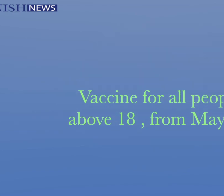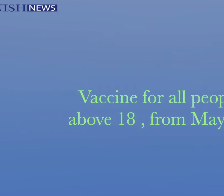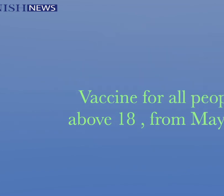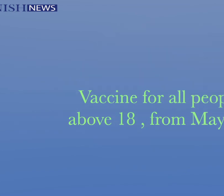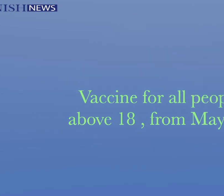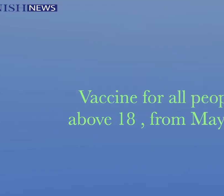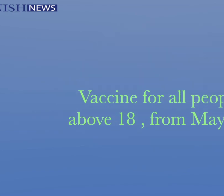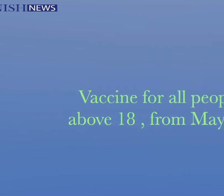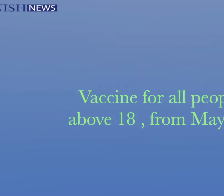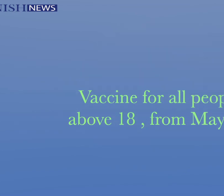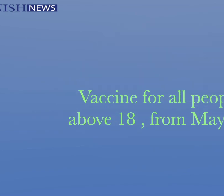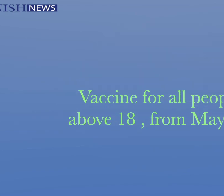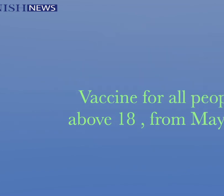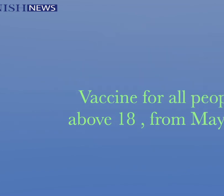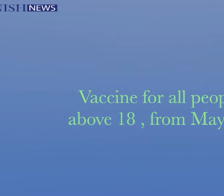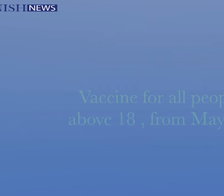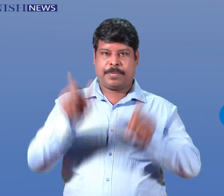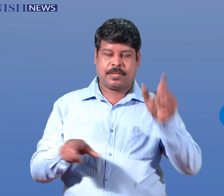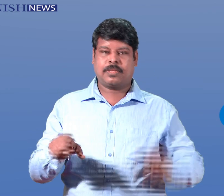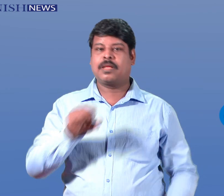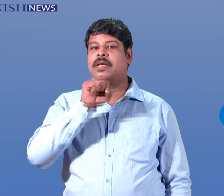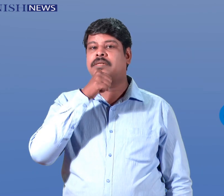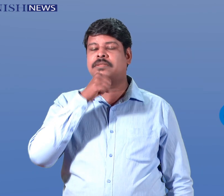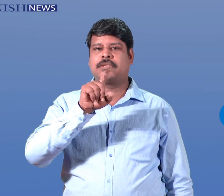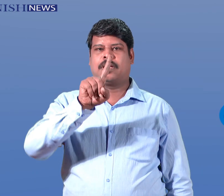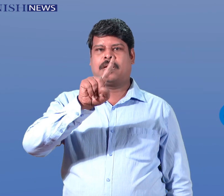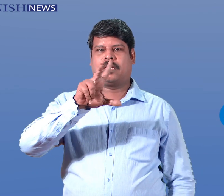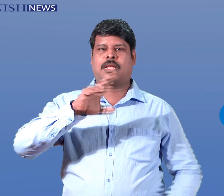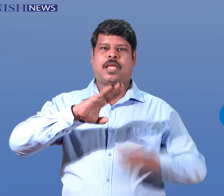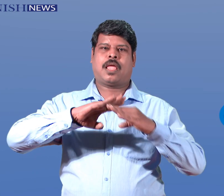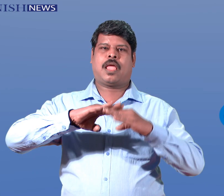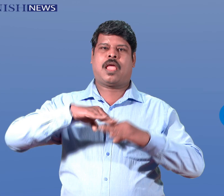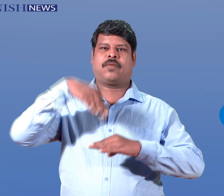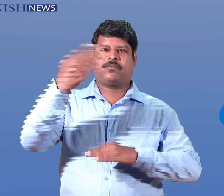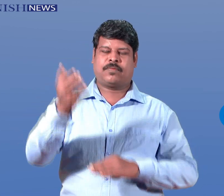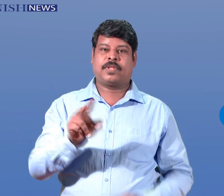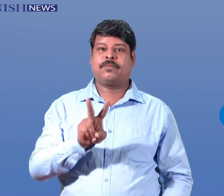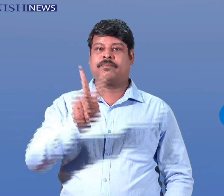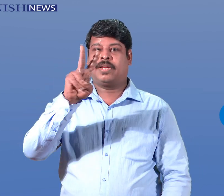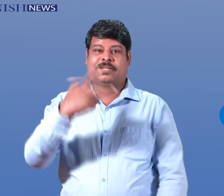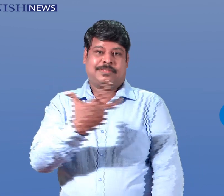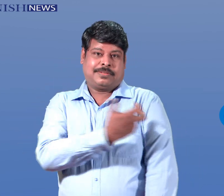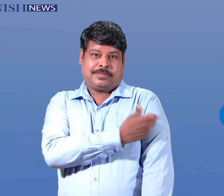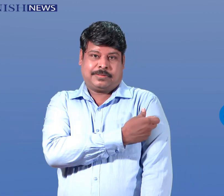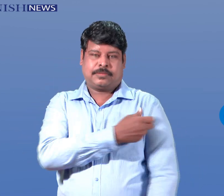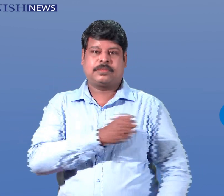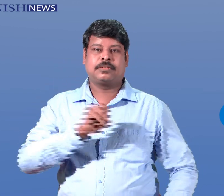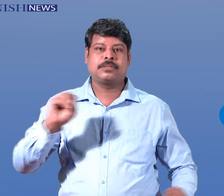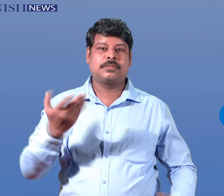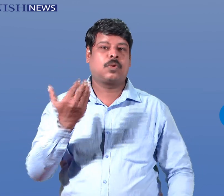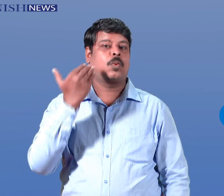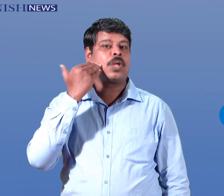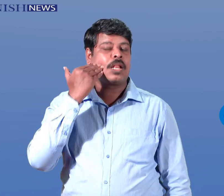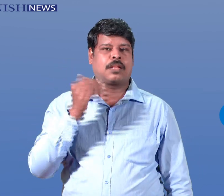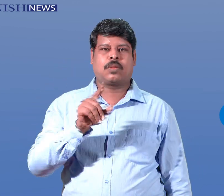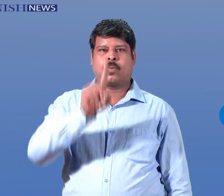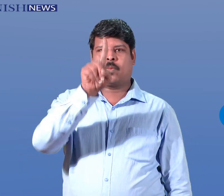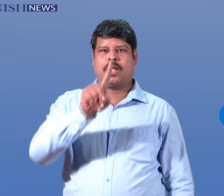Vaccines for all people above 18 from May 1st In the middle of the second wave of COVID